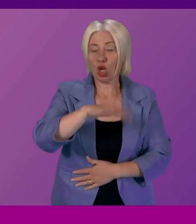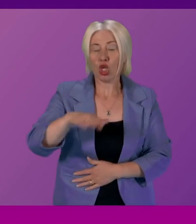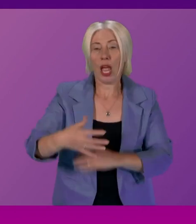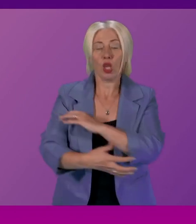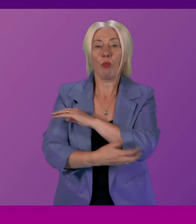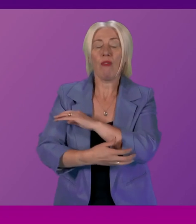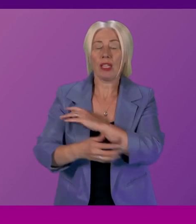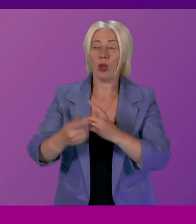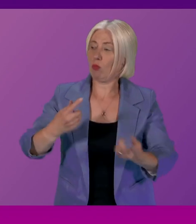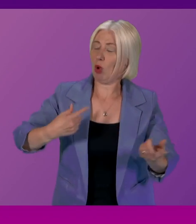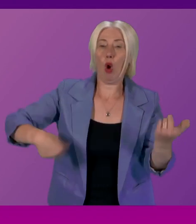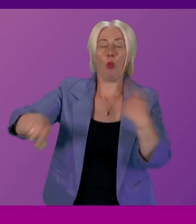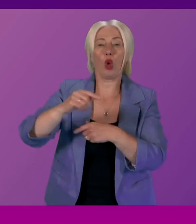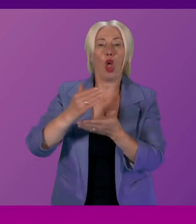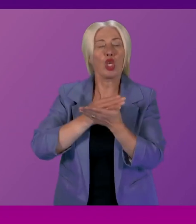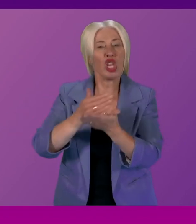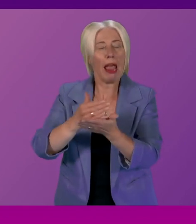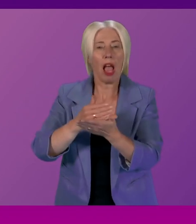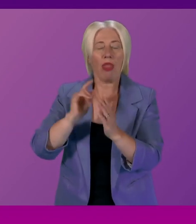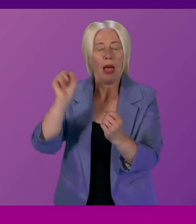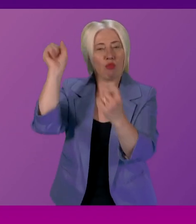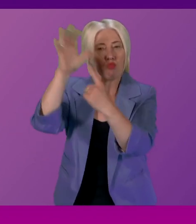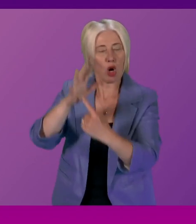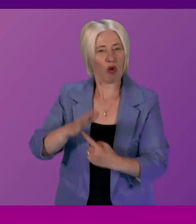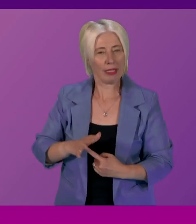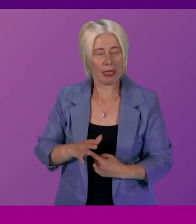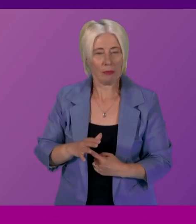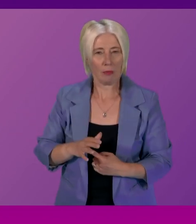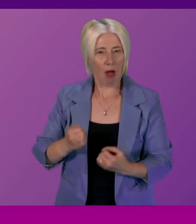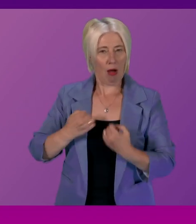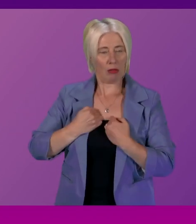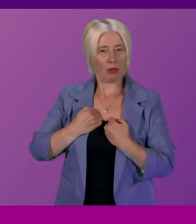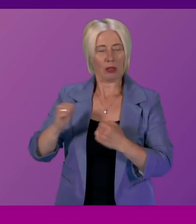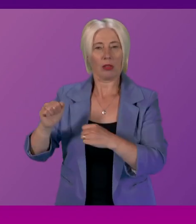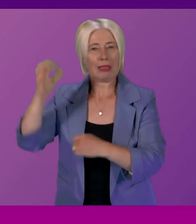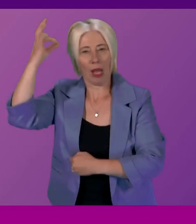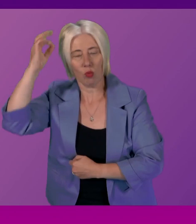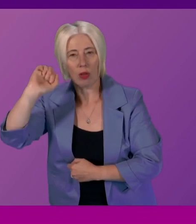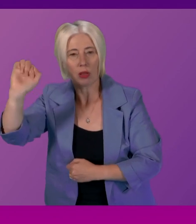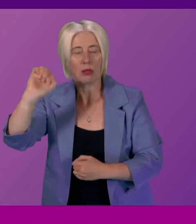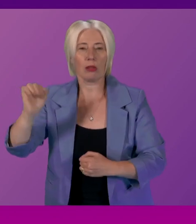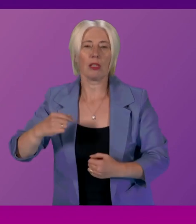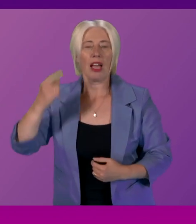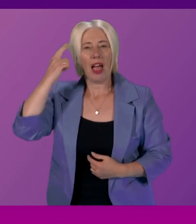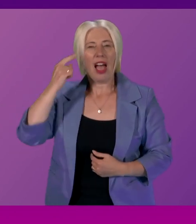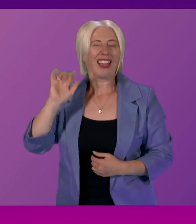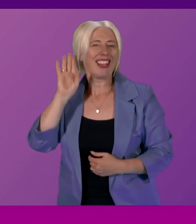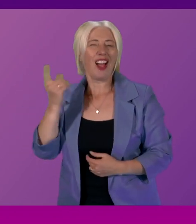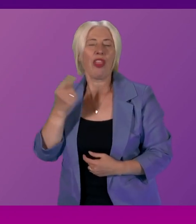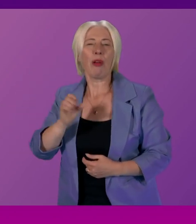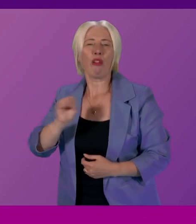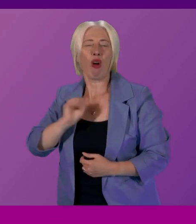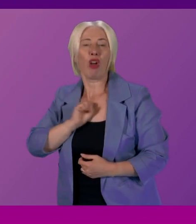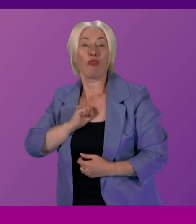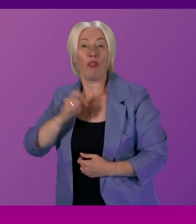is a shared endeavour and shared priority between ourselves and local government it seems that my man flu may have spread to